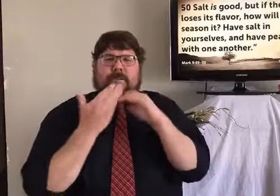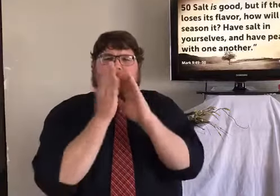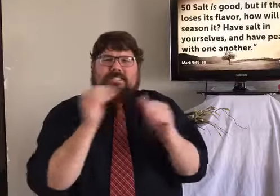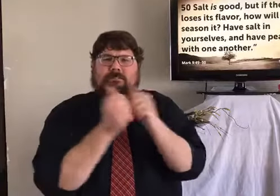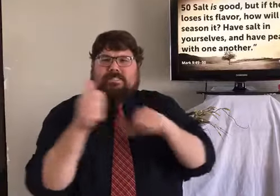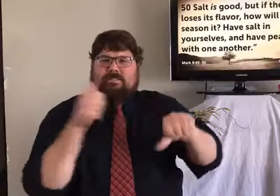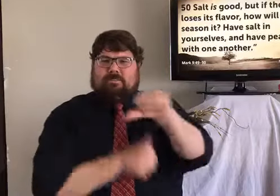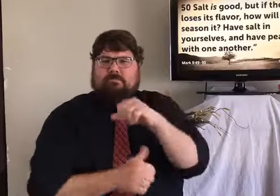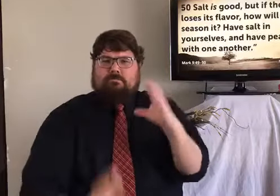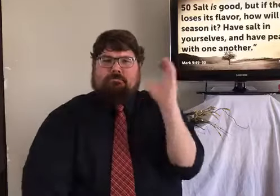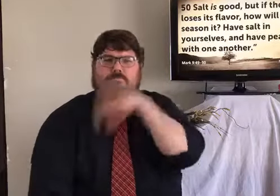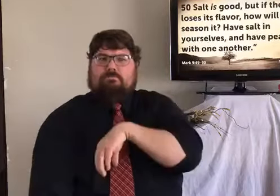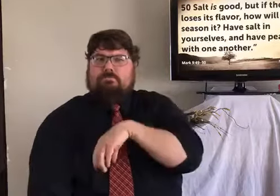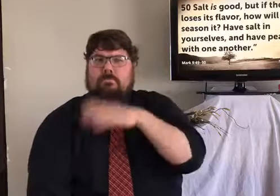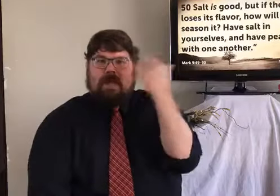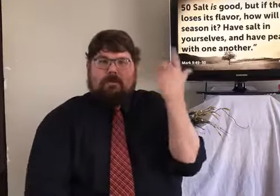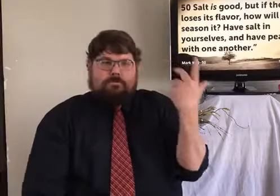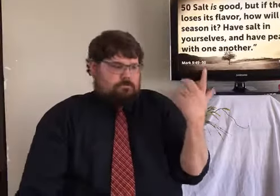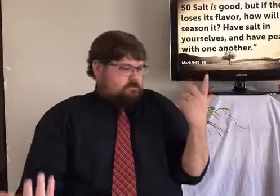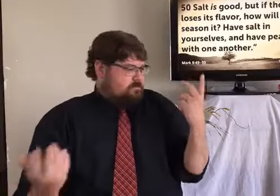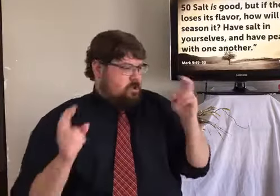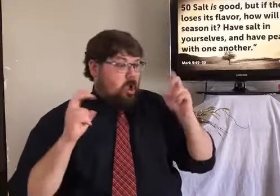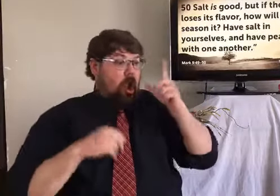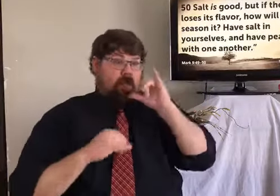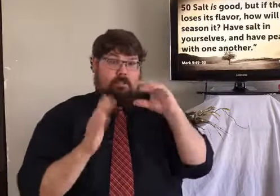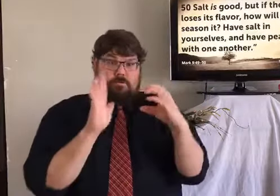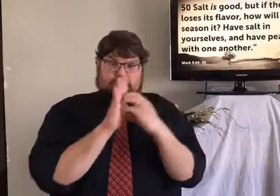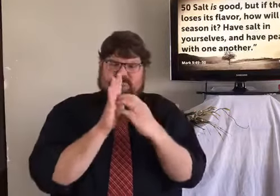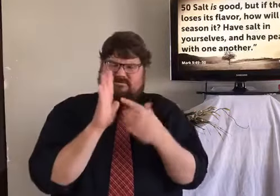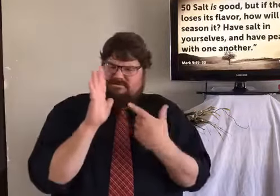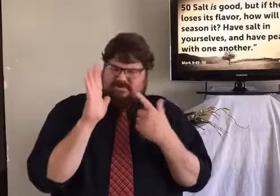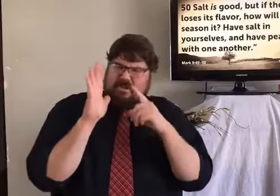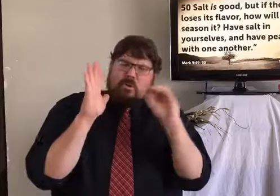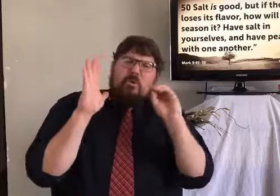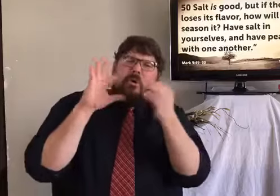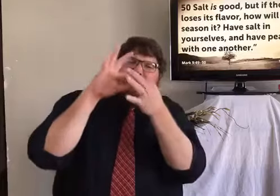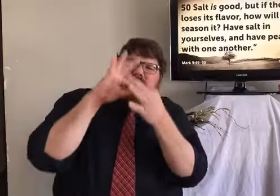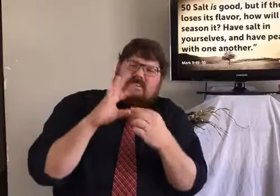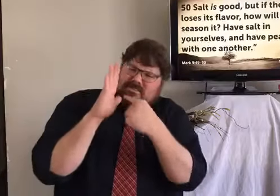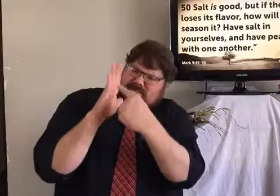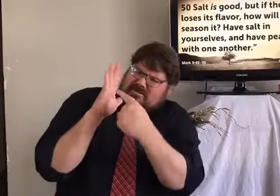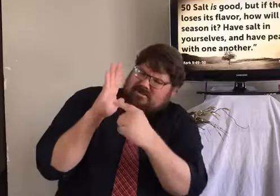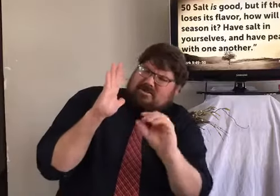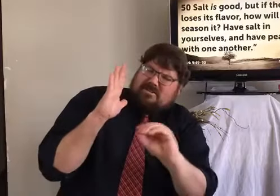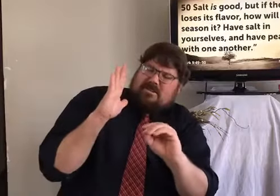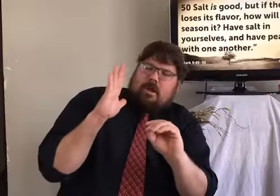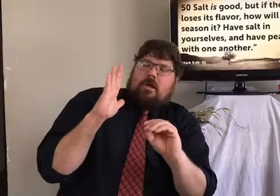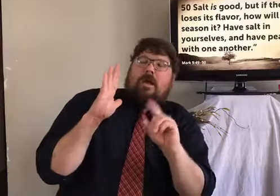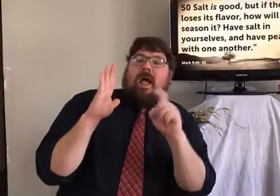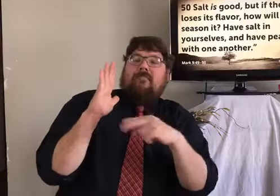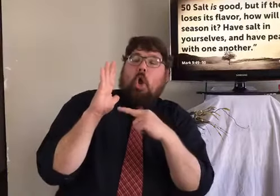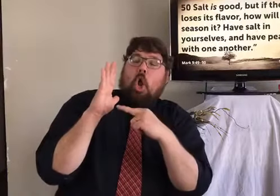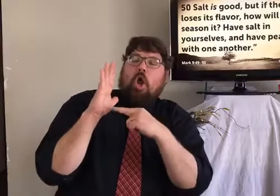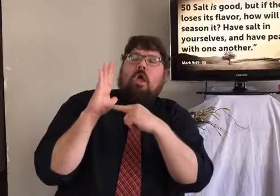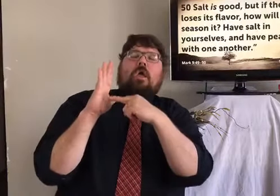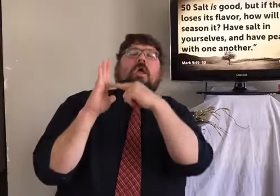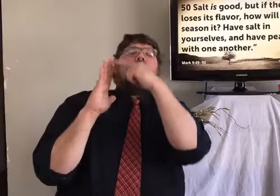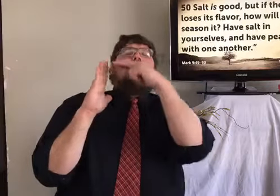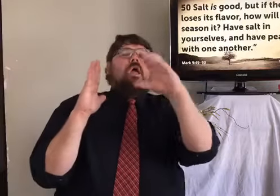peace with one another. Now, that is a last statement. Have peace with one another. It doesn't seem to go together with the